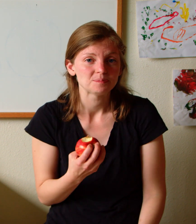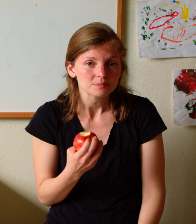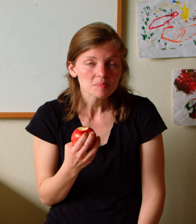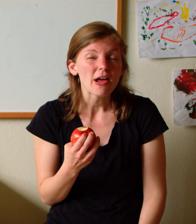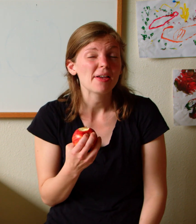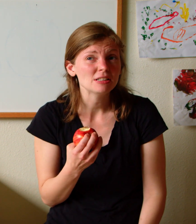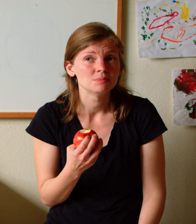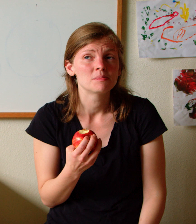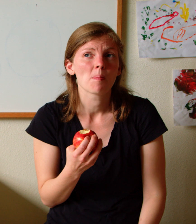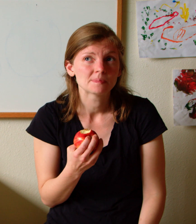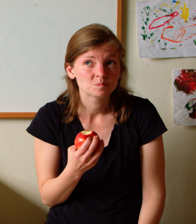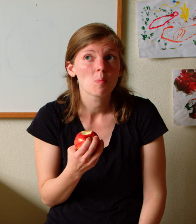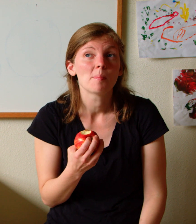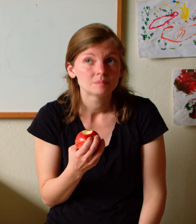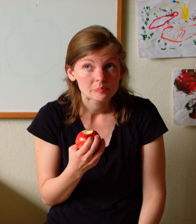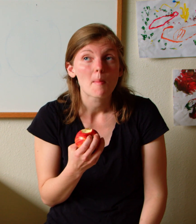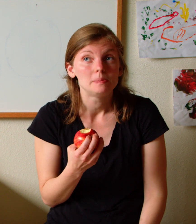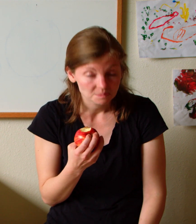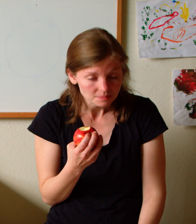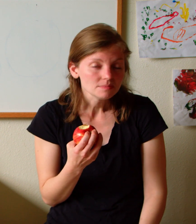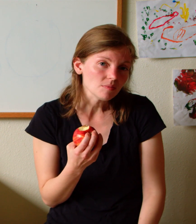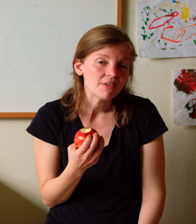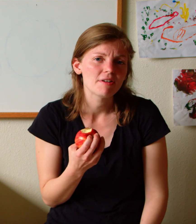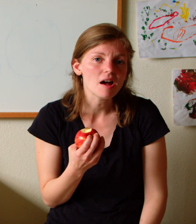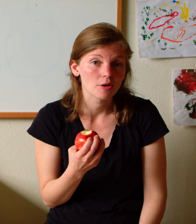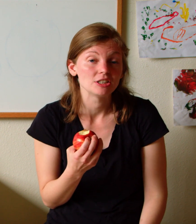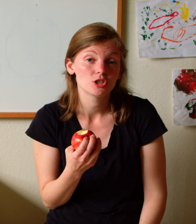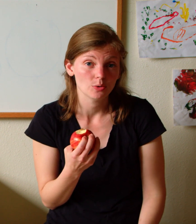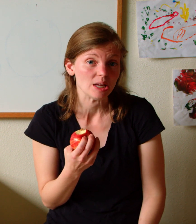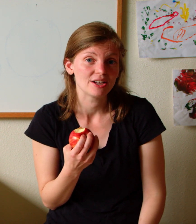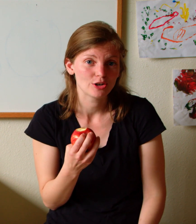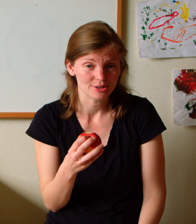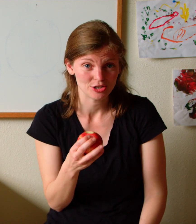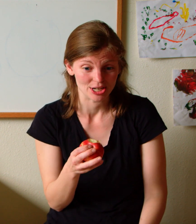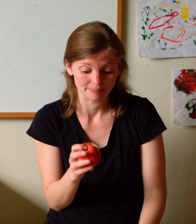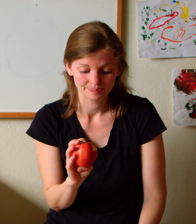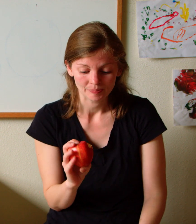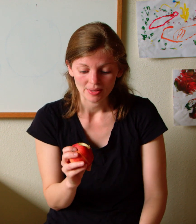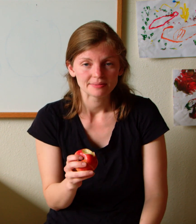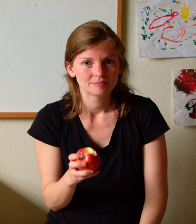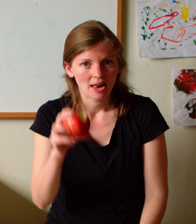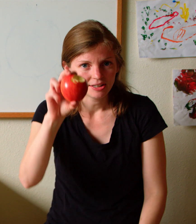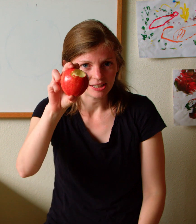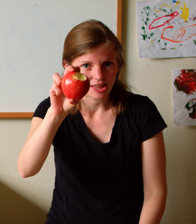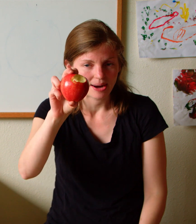and very chewy and crunchy look at that